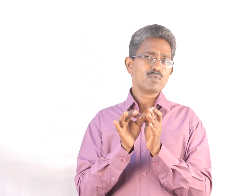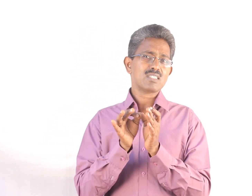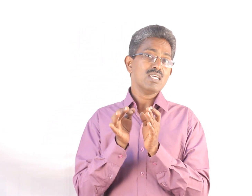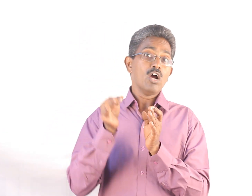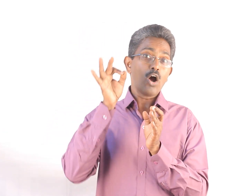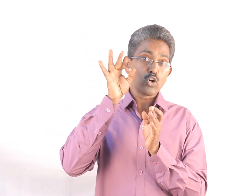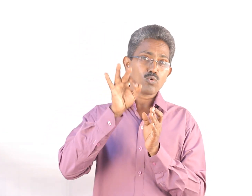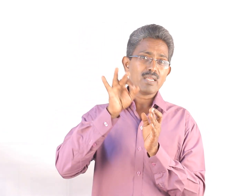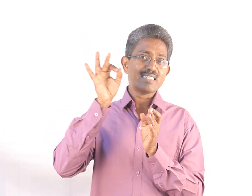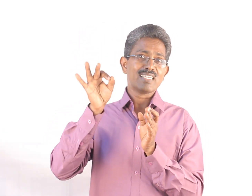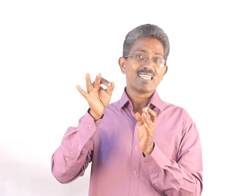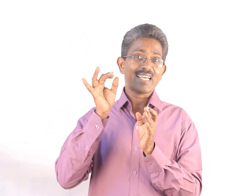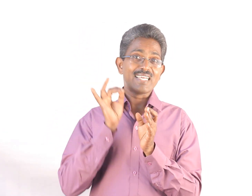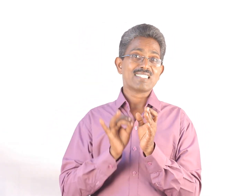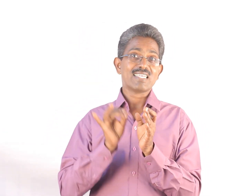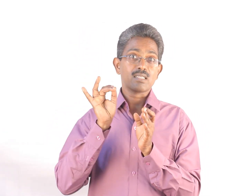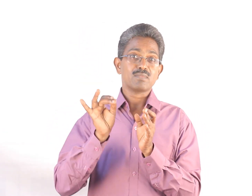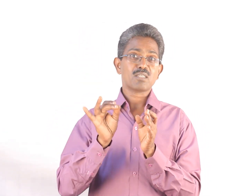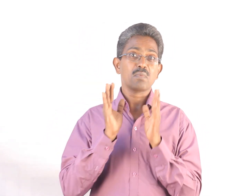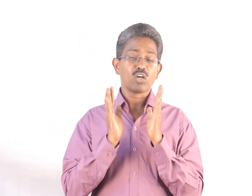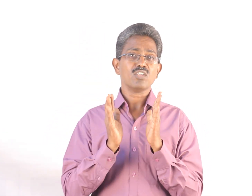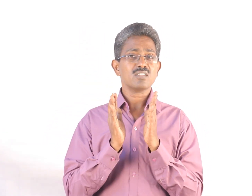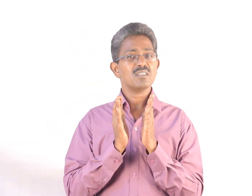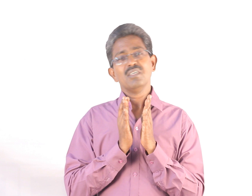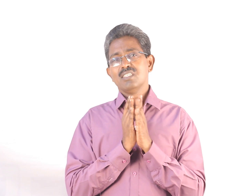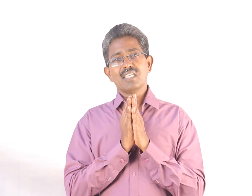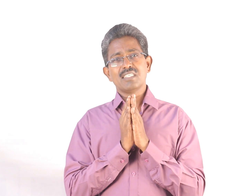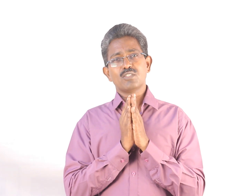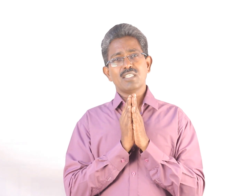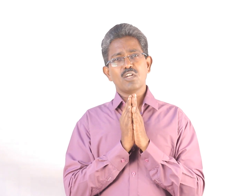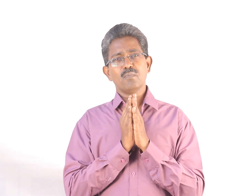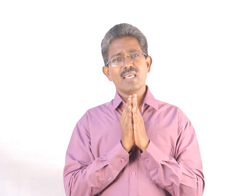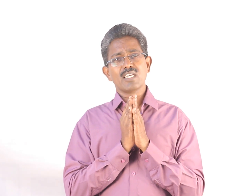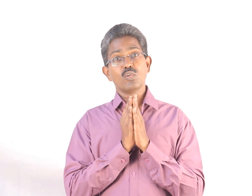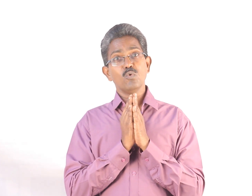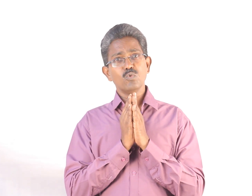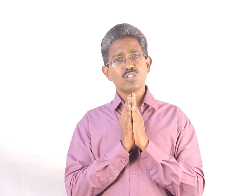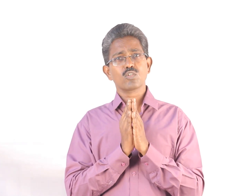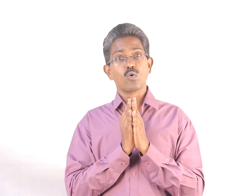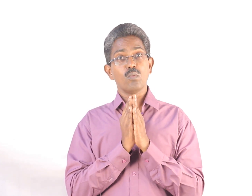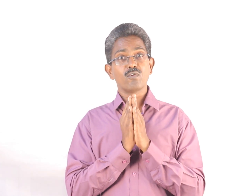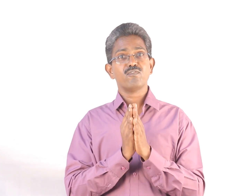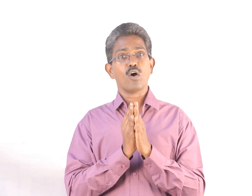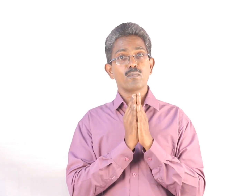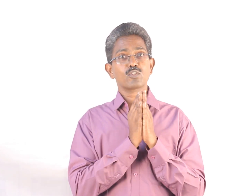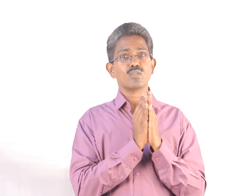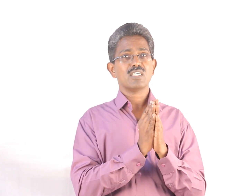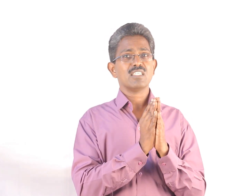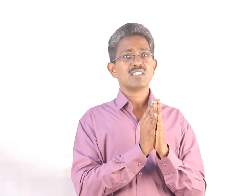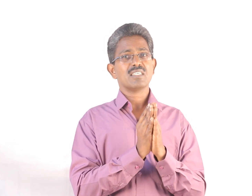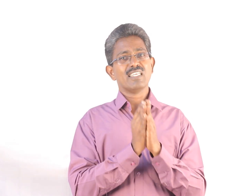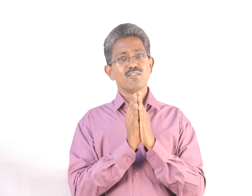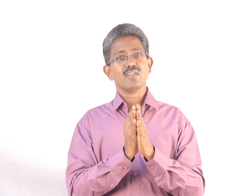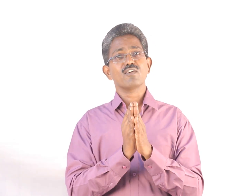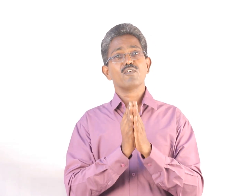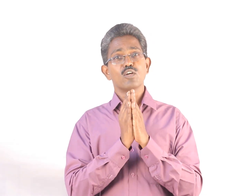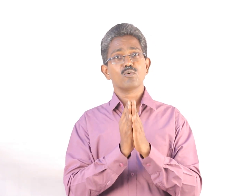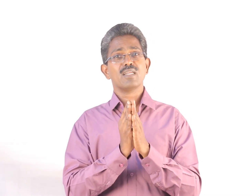automobile engineering as their subject because there is there will be a huge scope of opportunities in the field of automobile